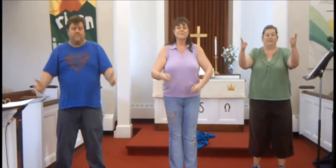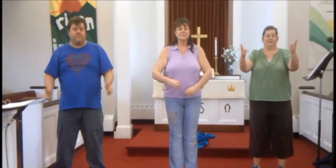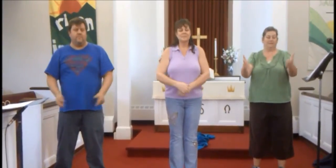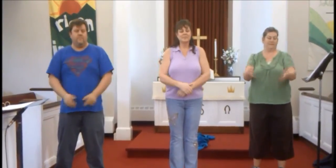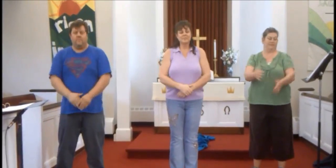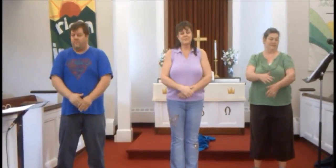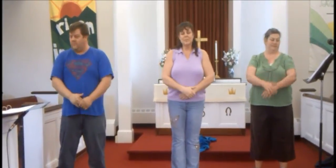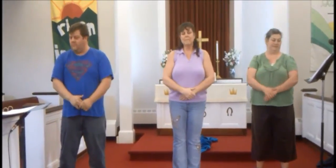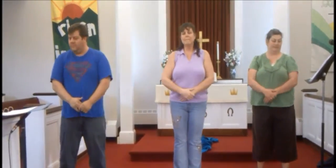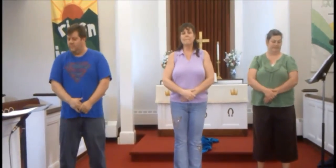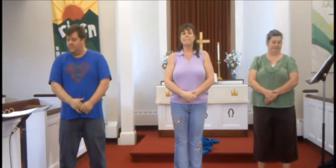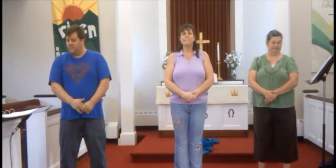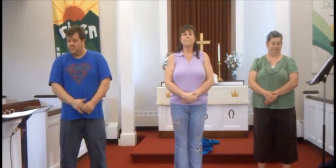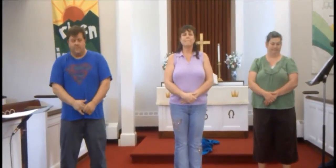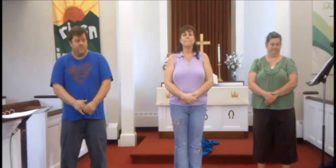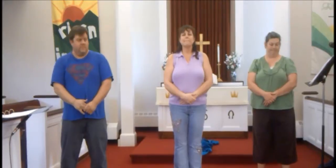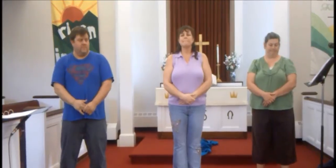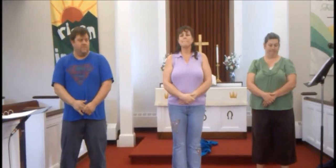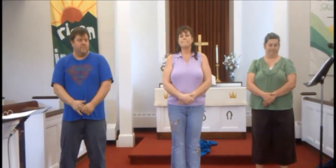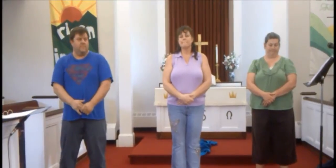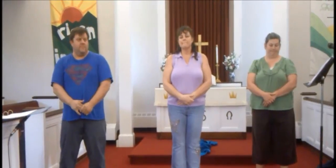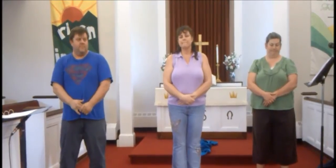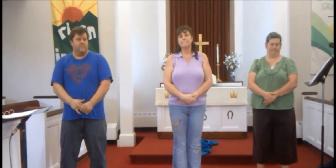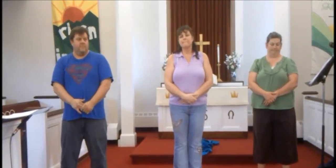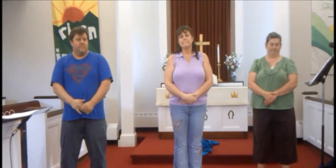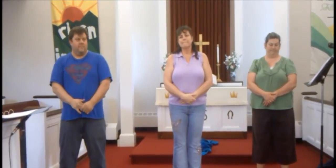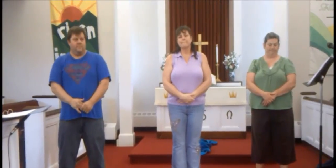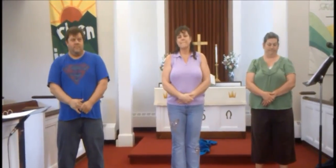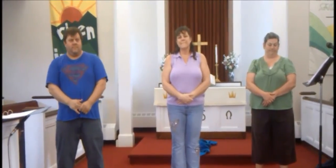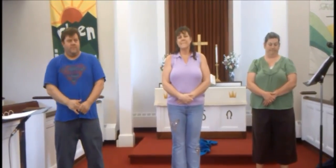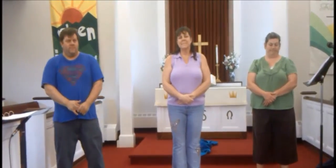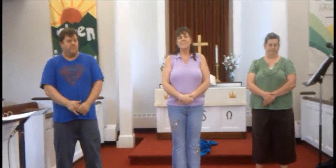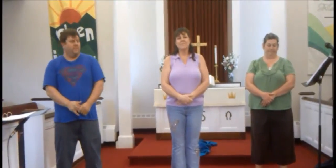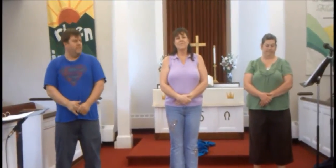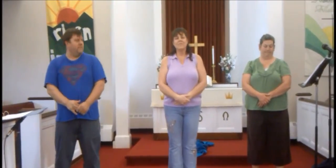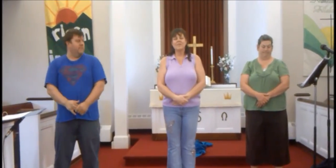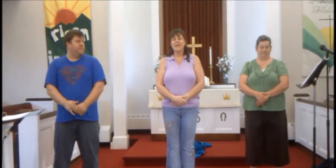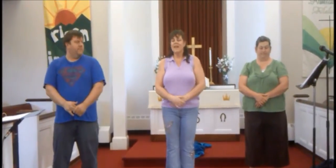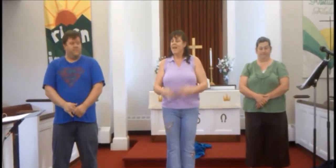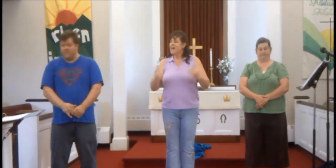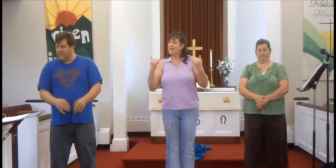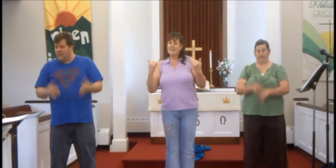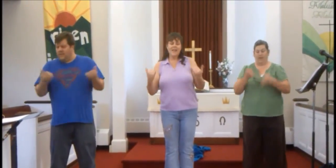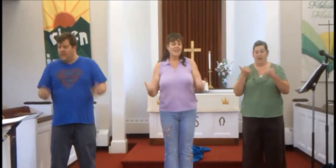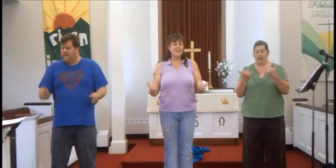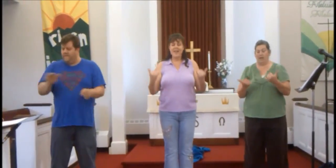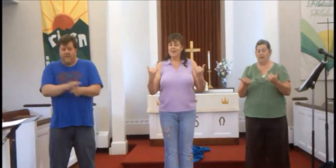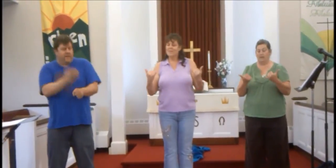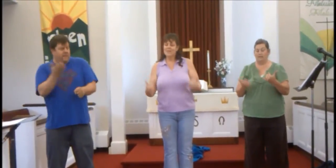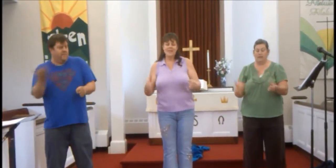the All the empty